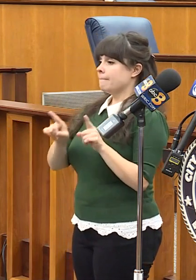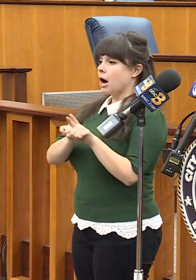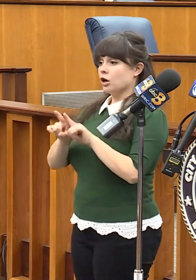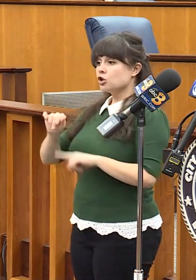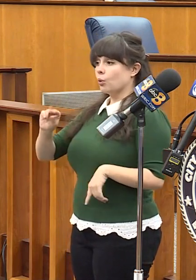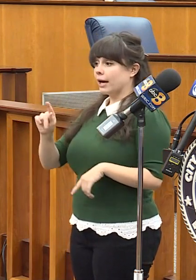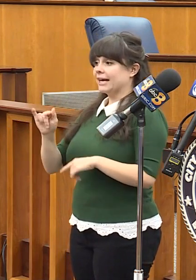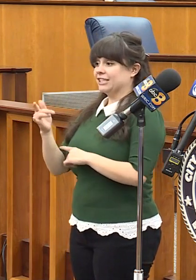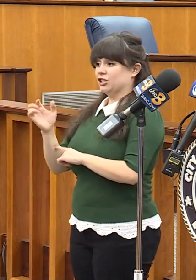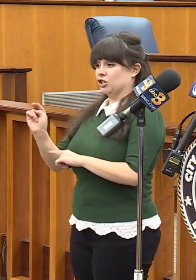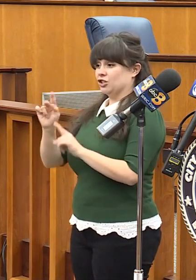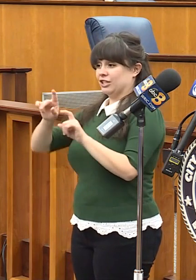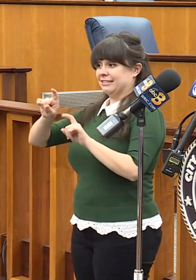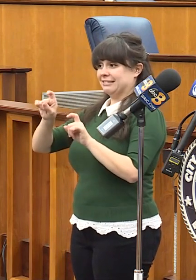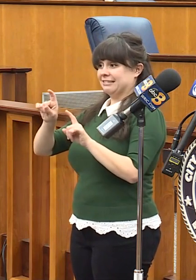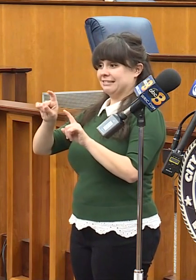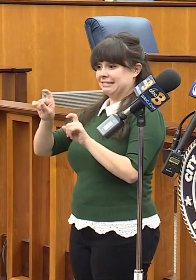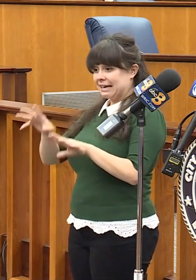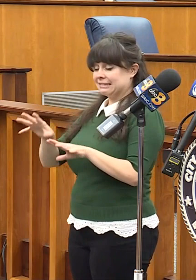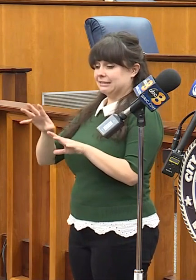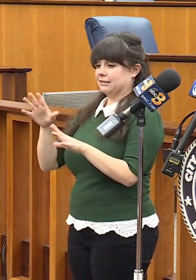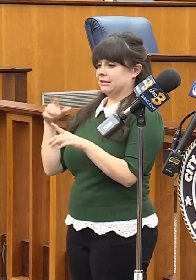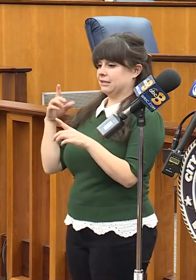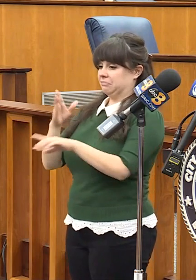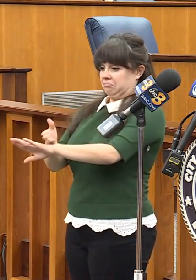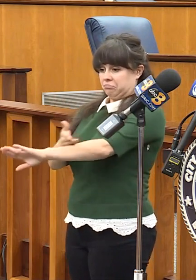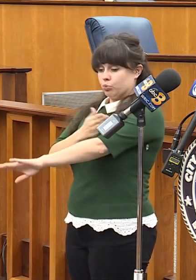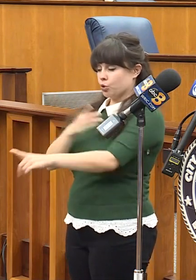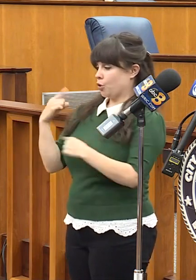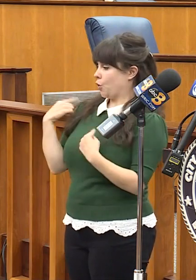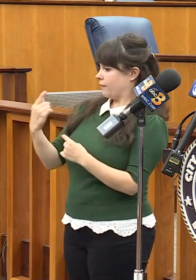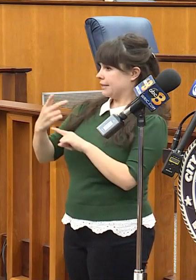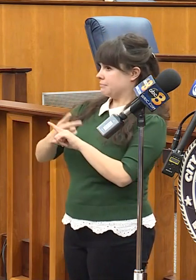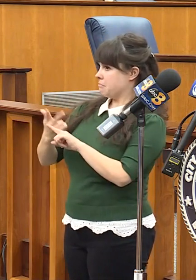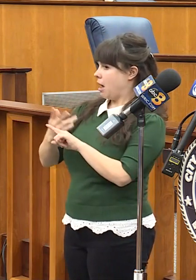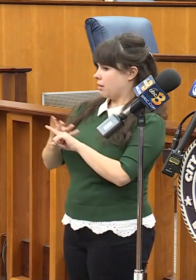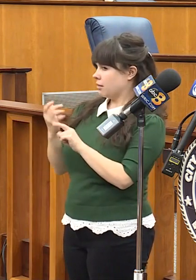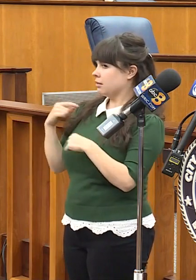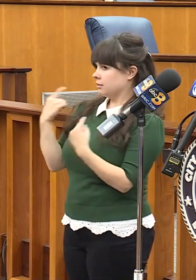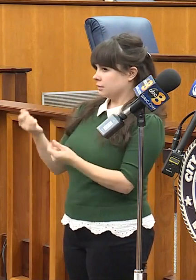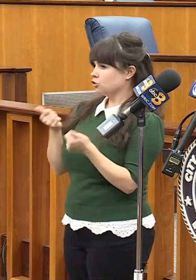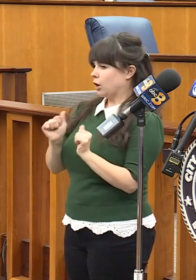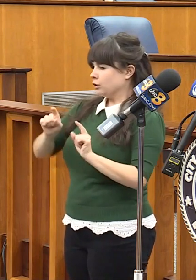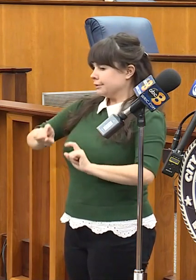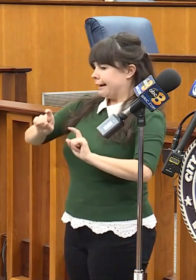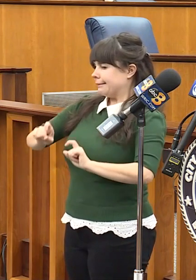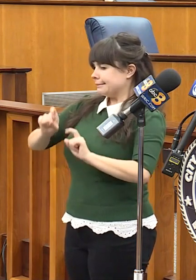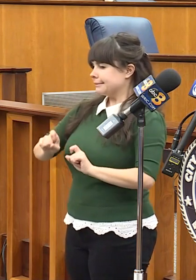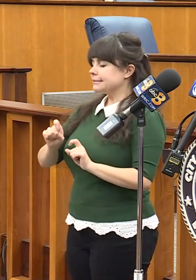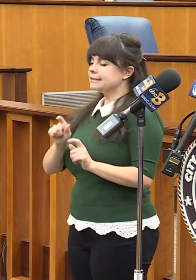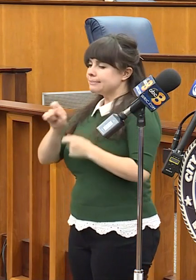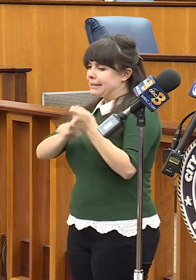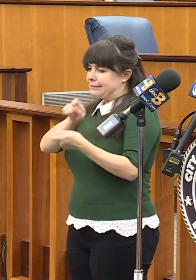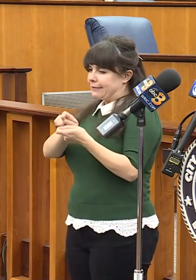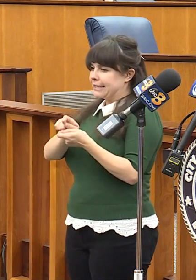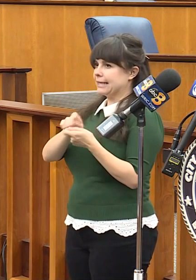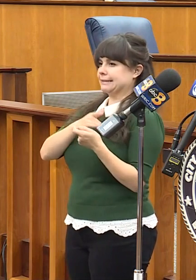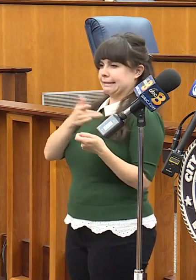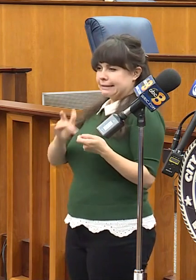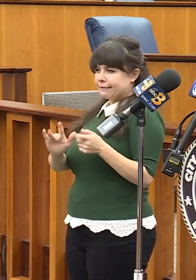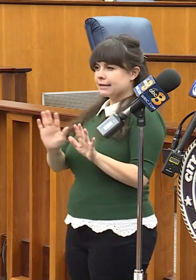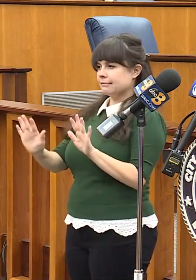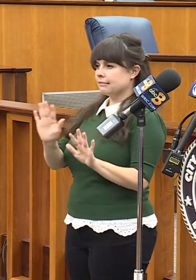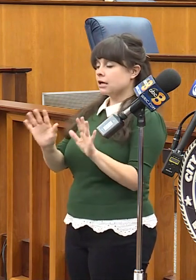gotten better over the months that they've been working on the sensitivity and specificity. You know, right now, antigen testing is very